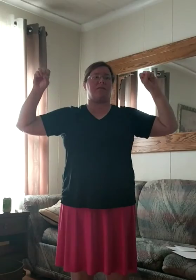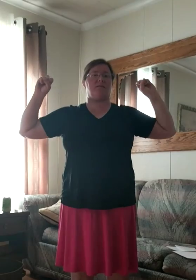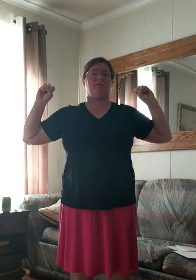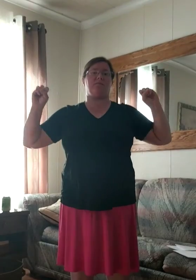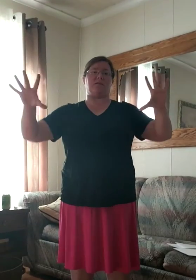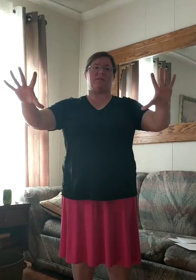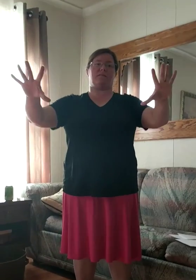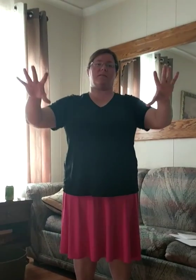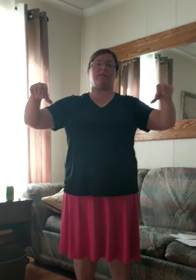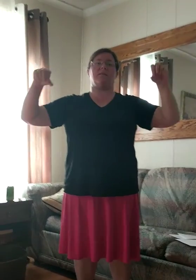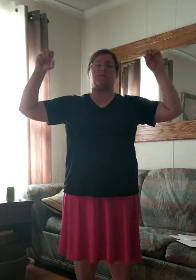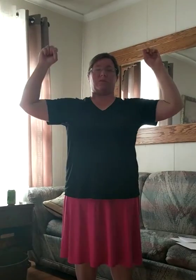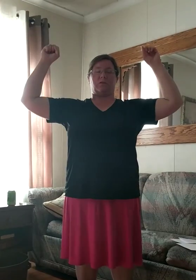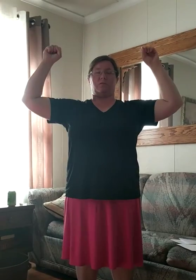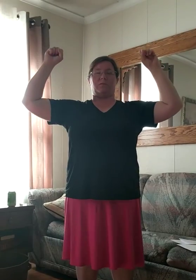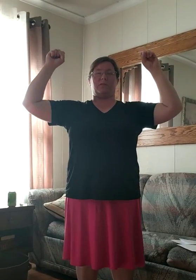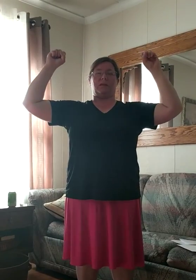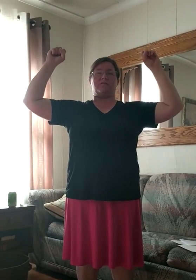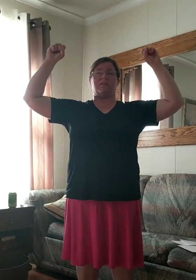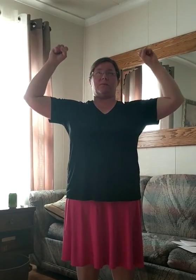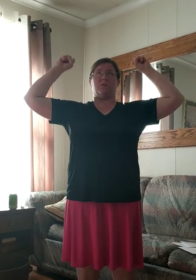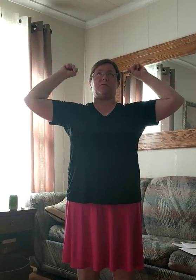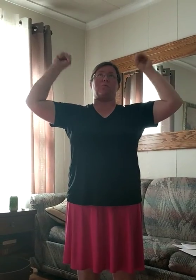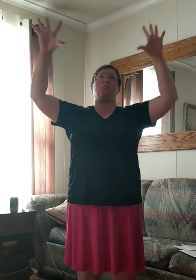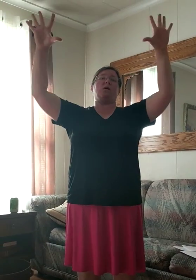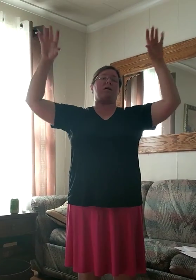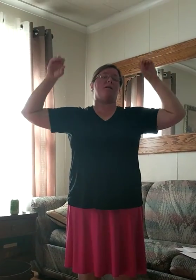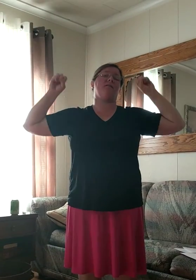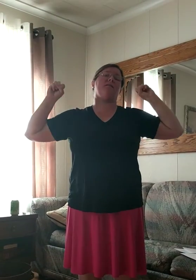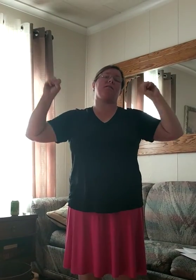fists. And we're going to do it with each syllable. So, wonderful.